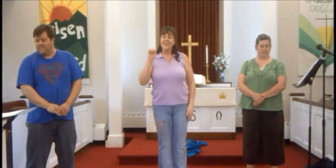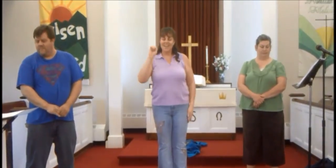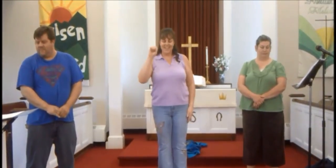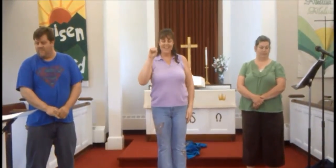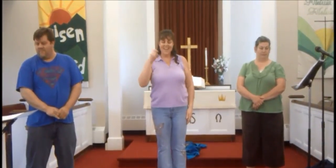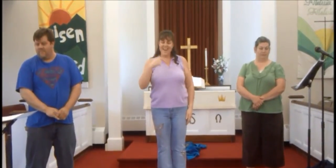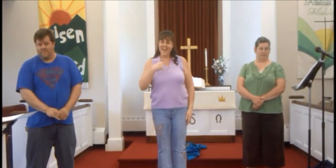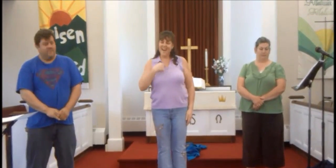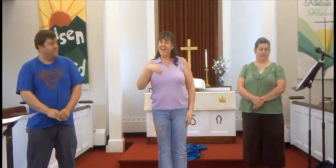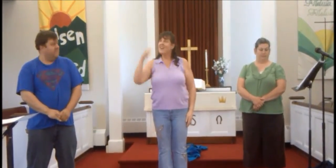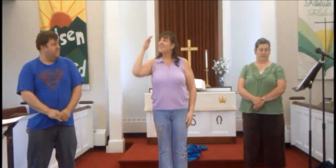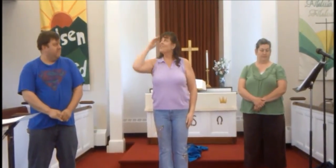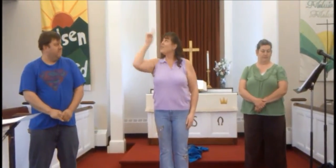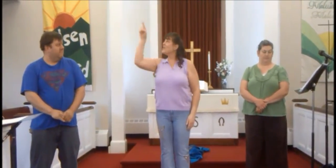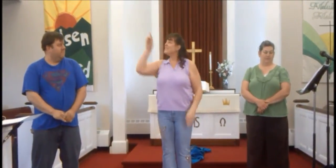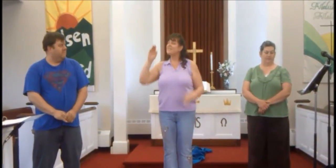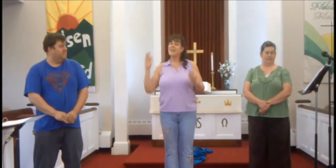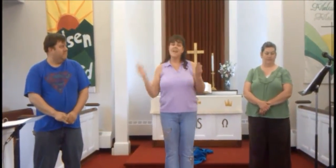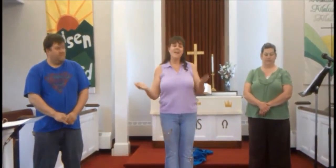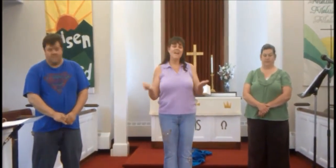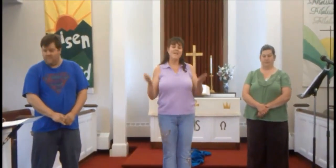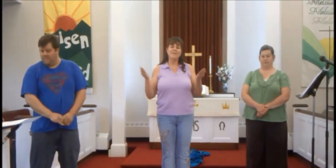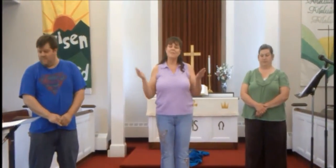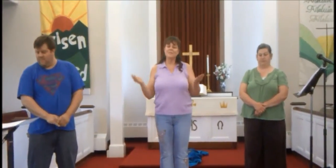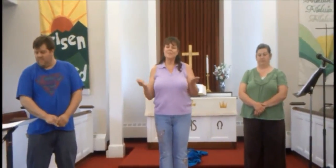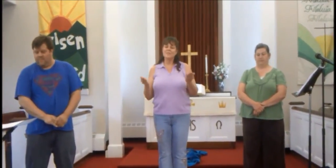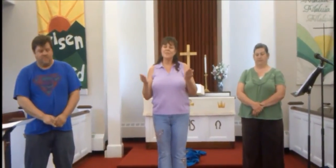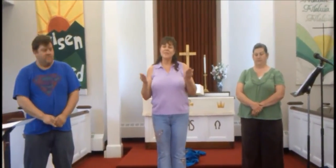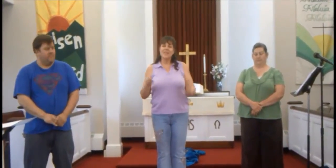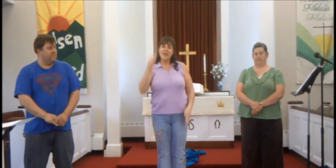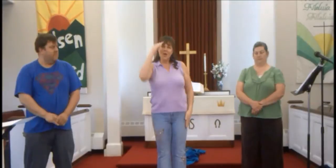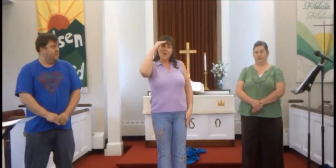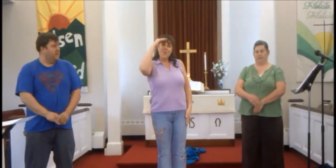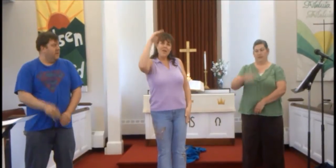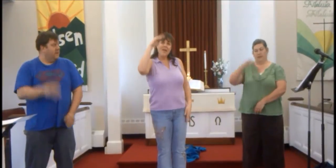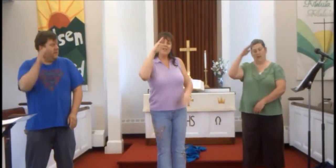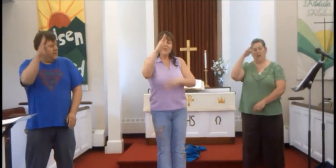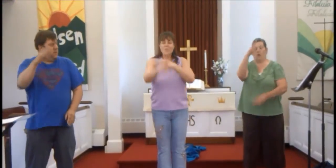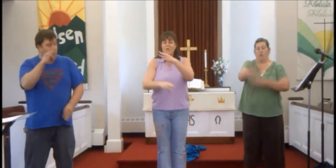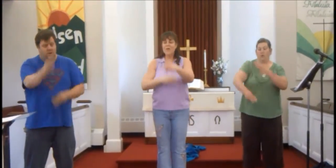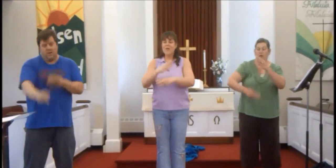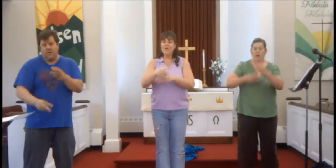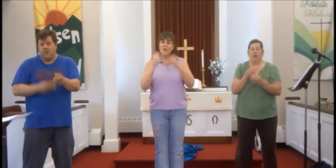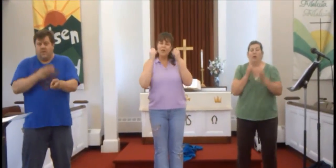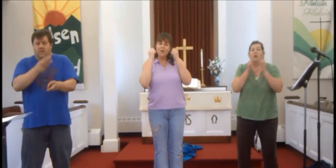yeah I know he's there, well hello world,